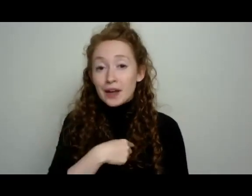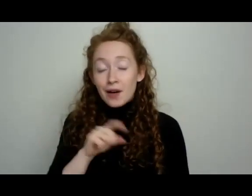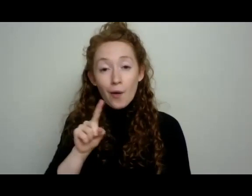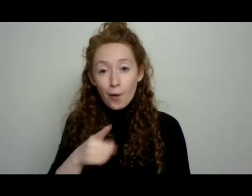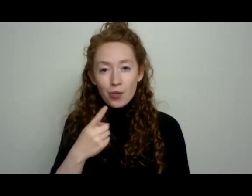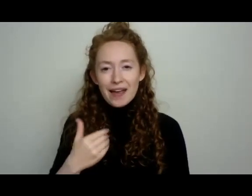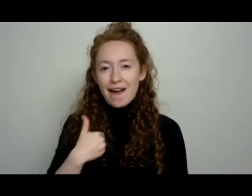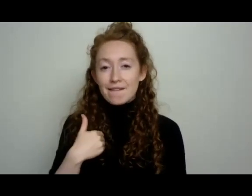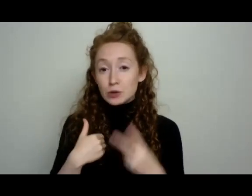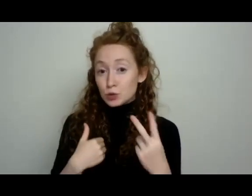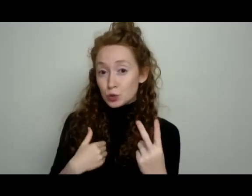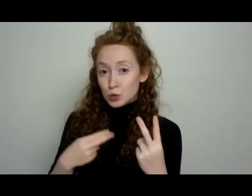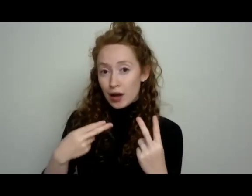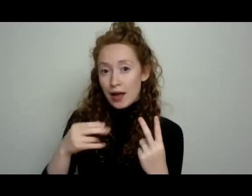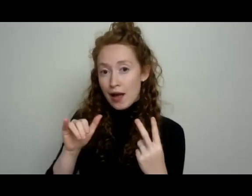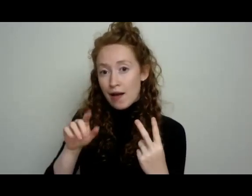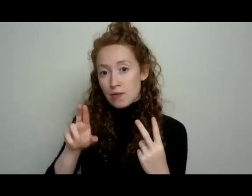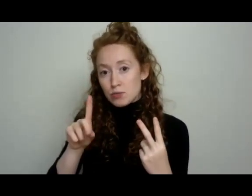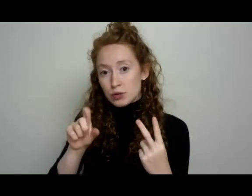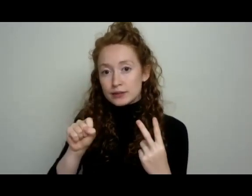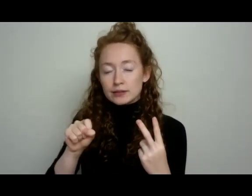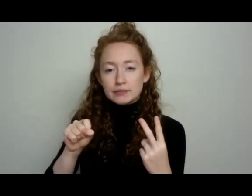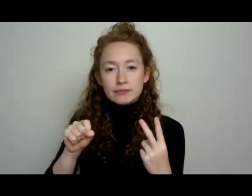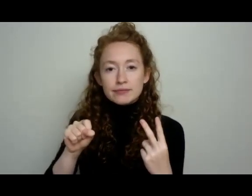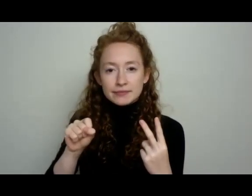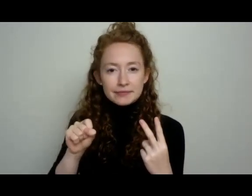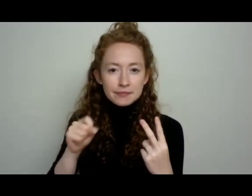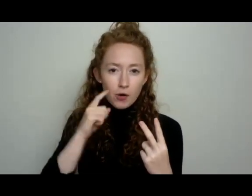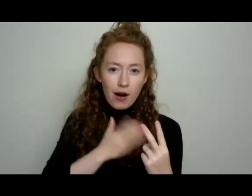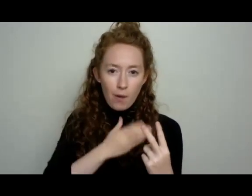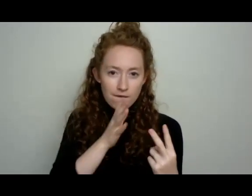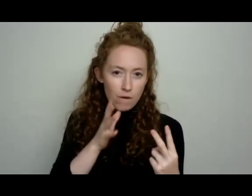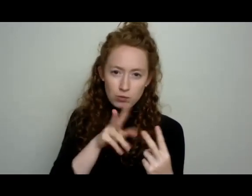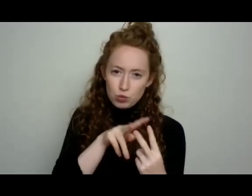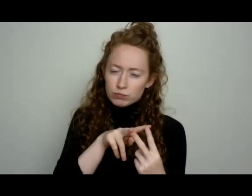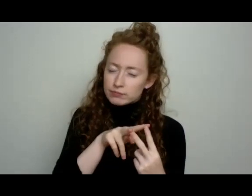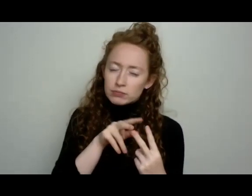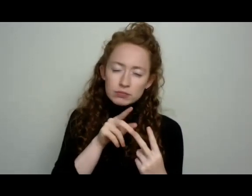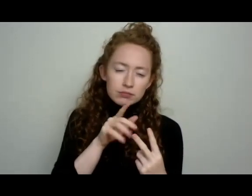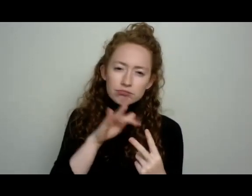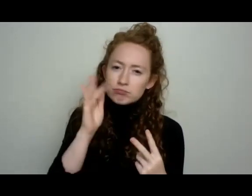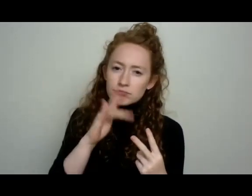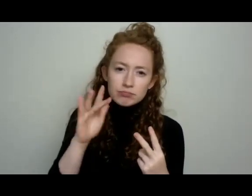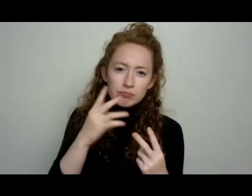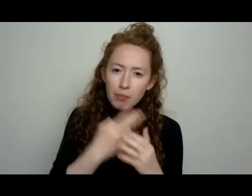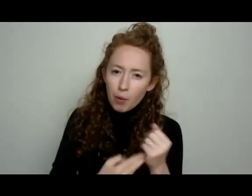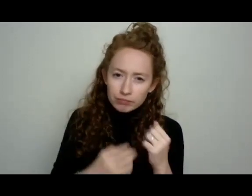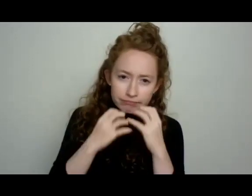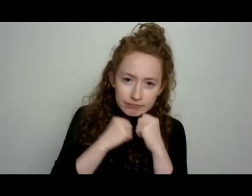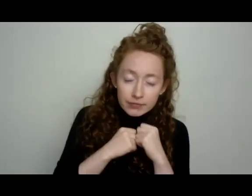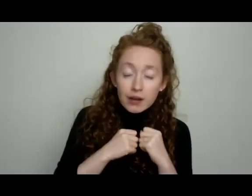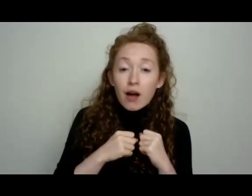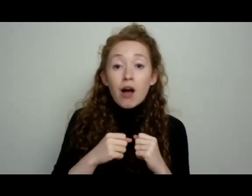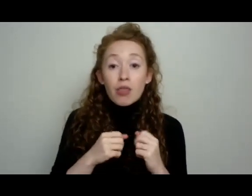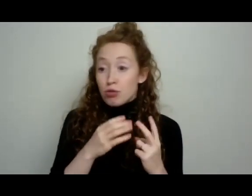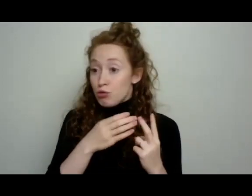tomatoes that are quite exceptional, you'll find all of our cucumbers are open pollinated, so you can save them. And so